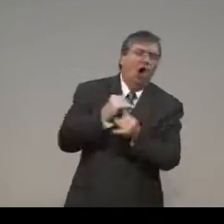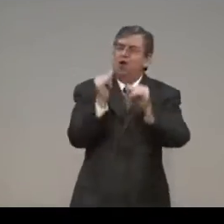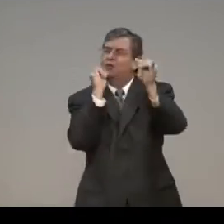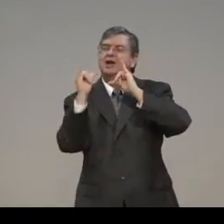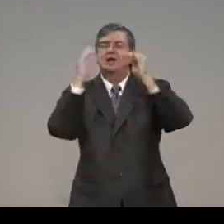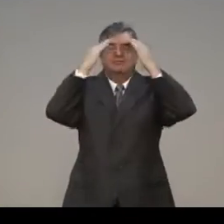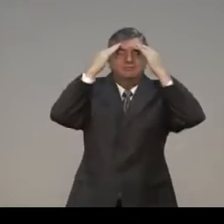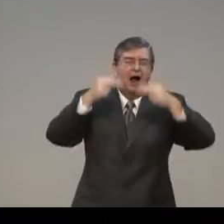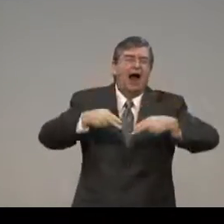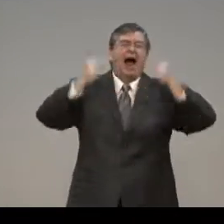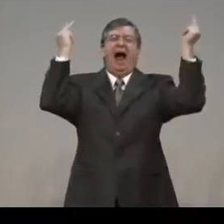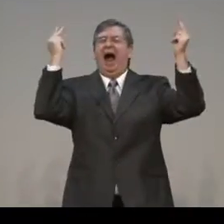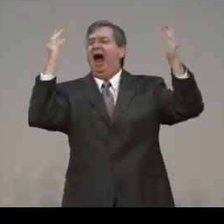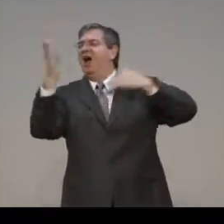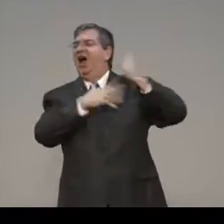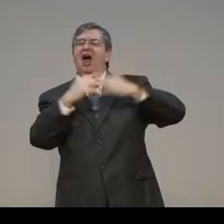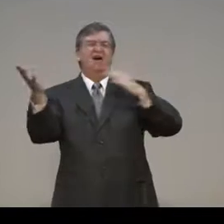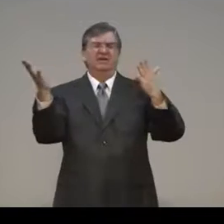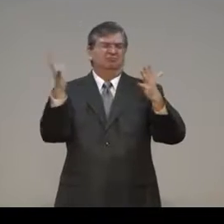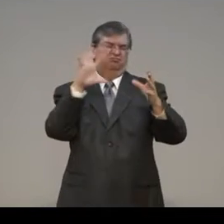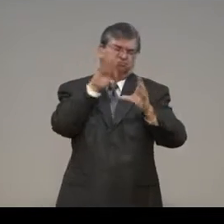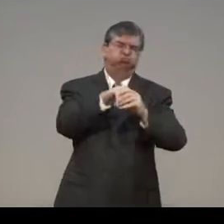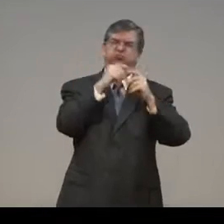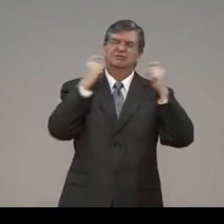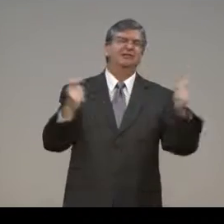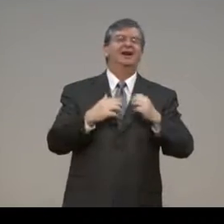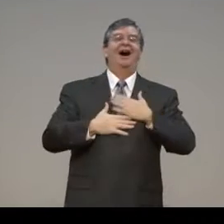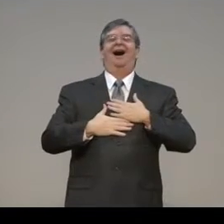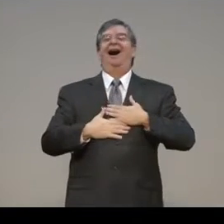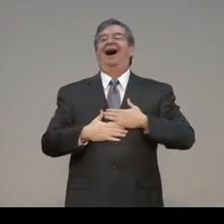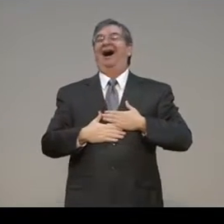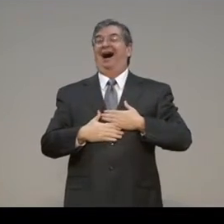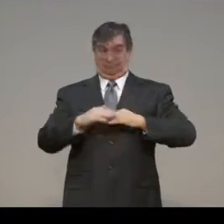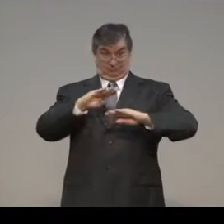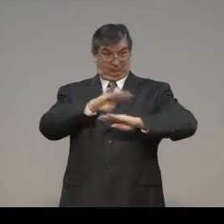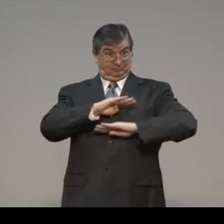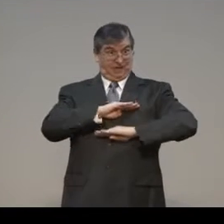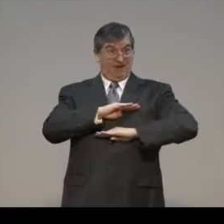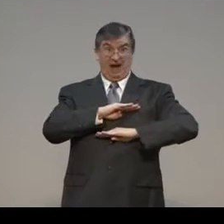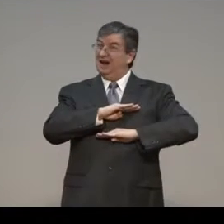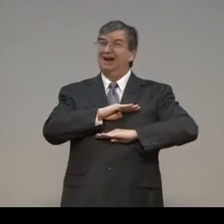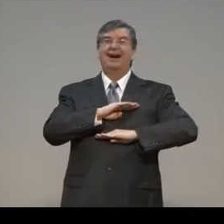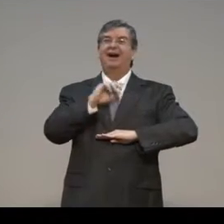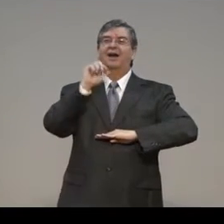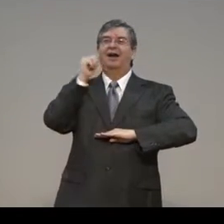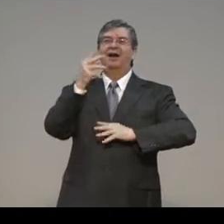But then they go right back to that same behavior every weekend, nothing but sin. Is that